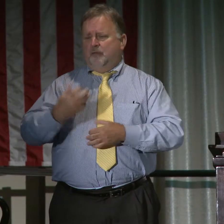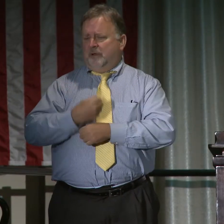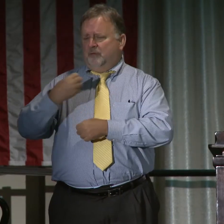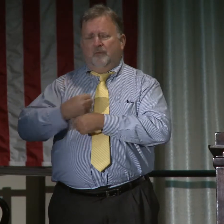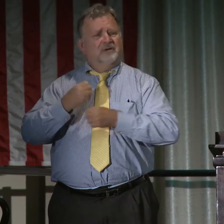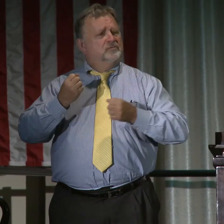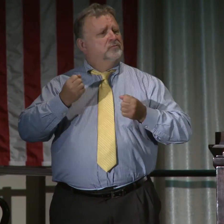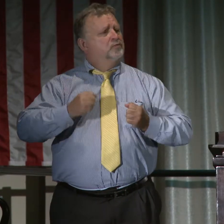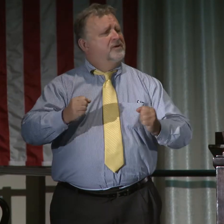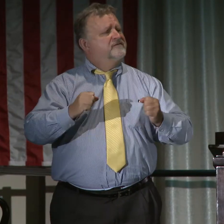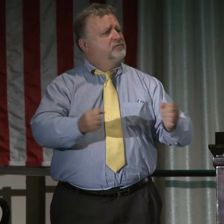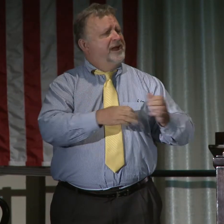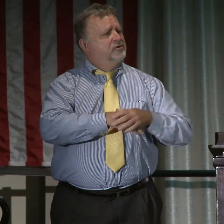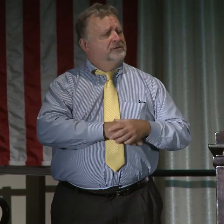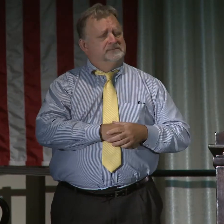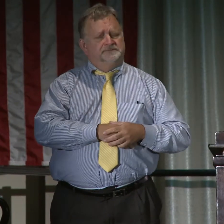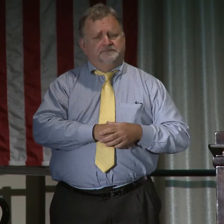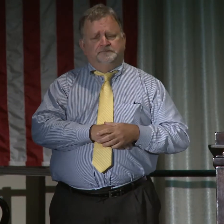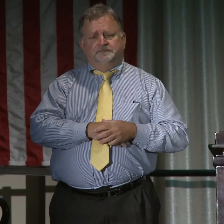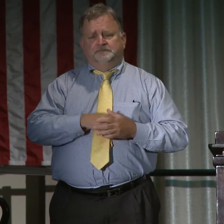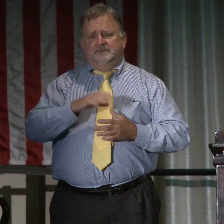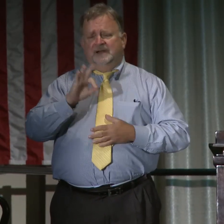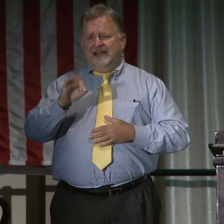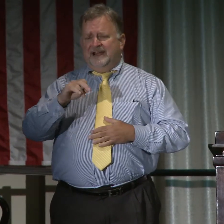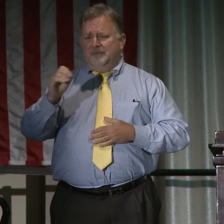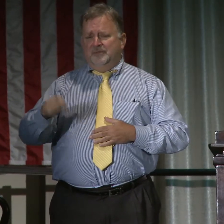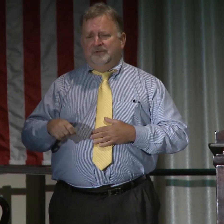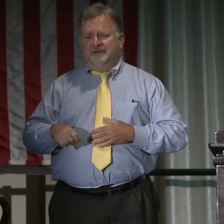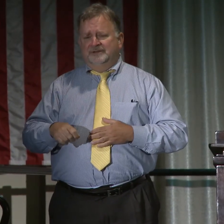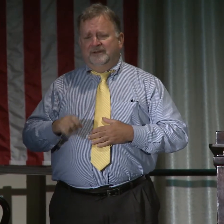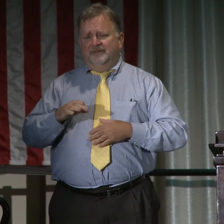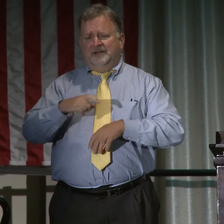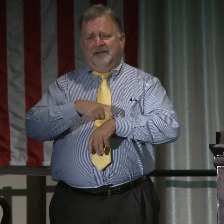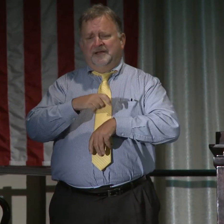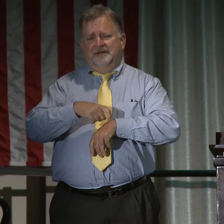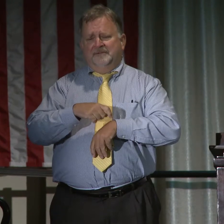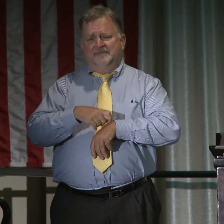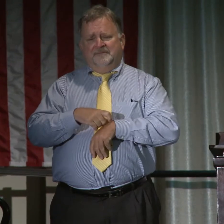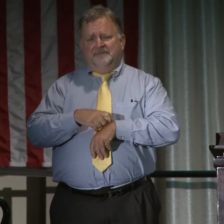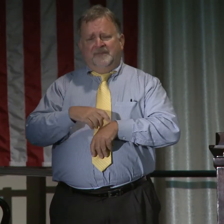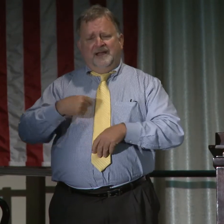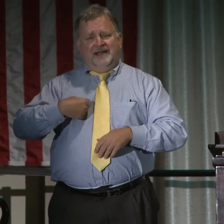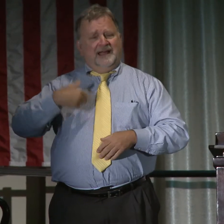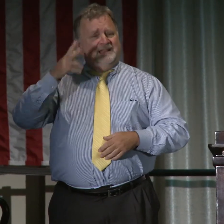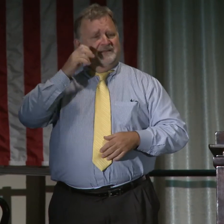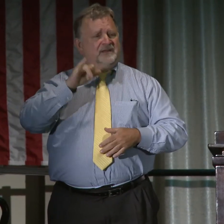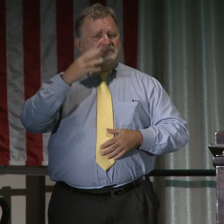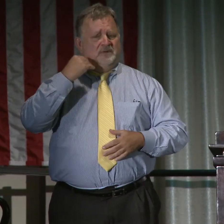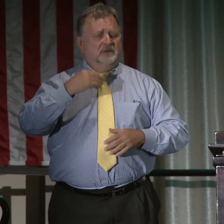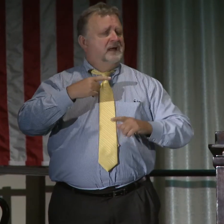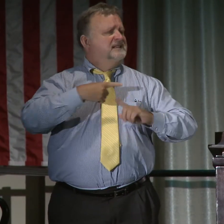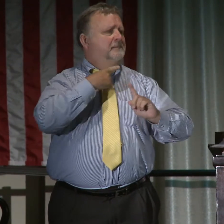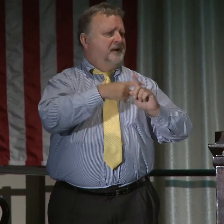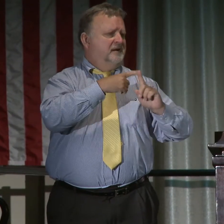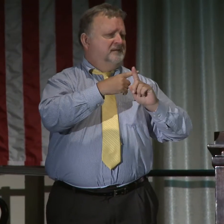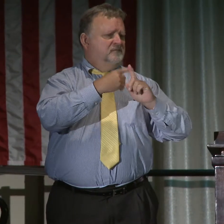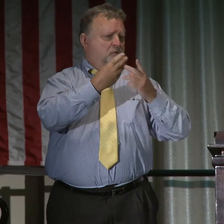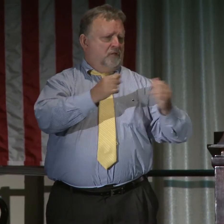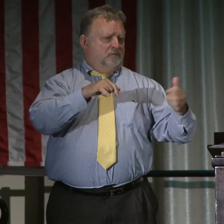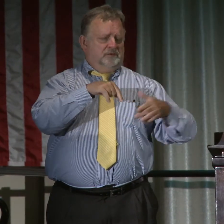compromise. We believe that this can be a win-win situation. In fact, 90% of the